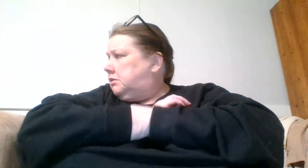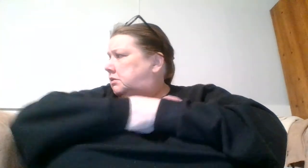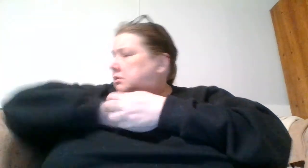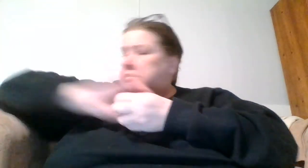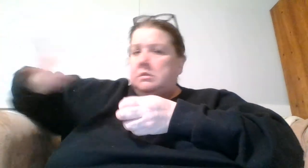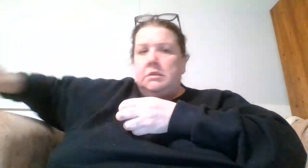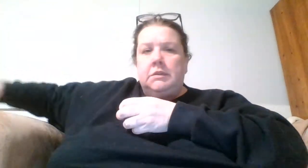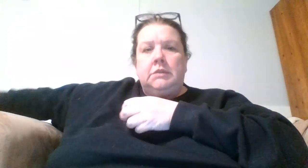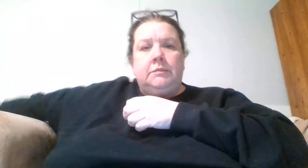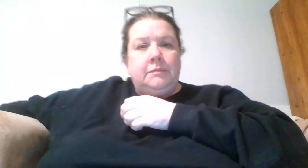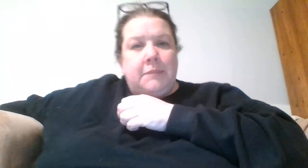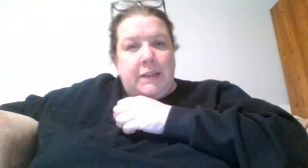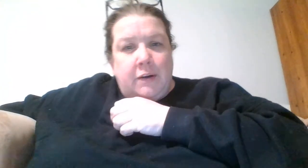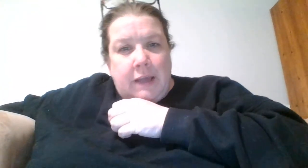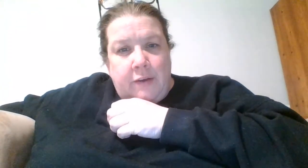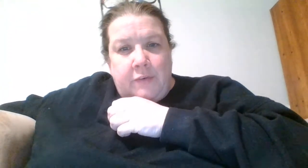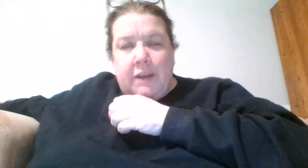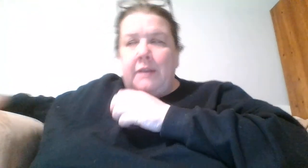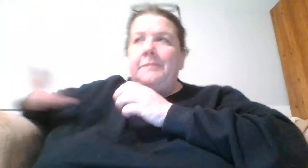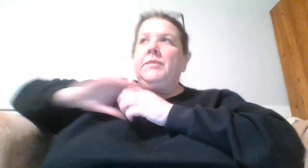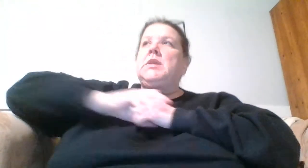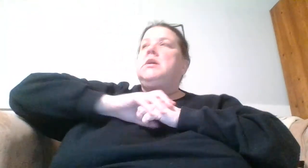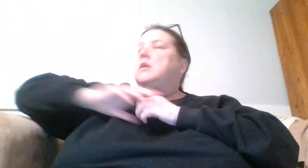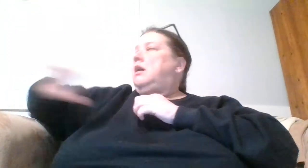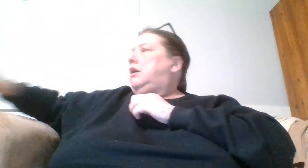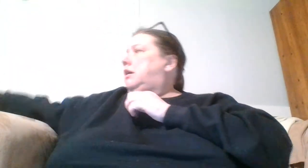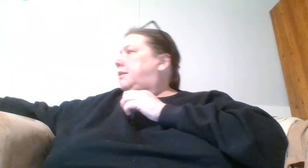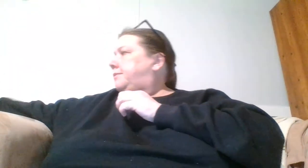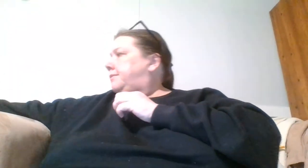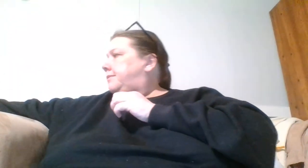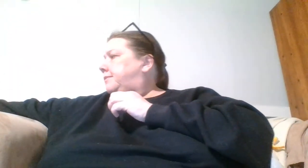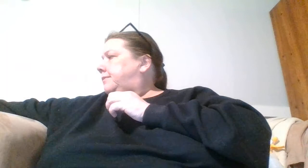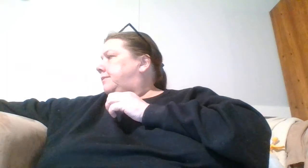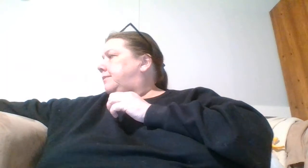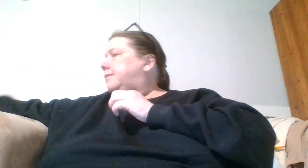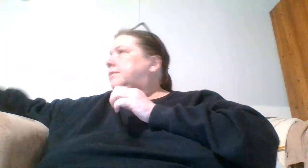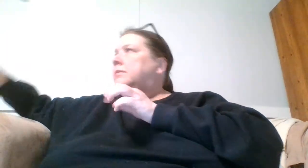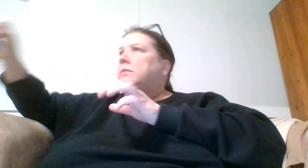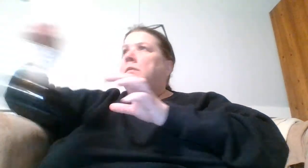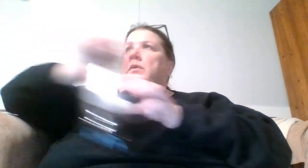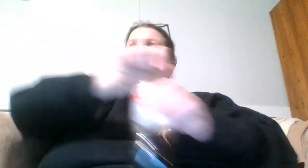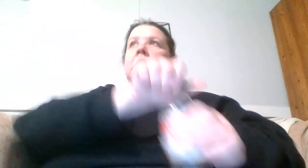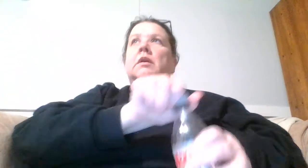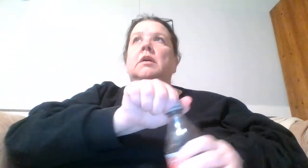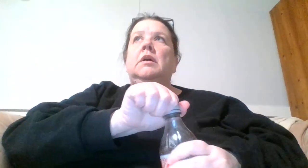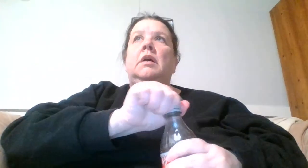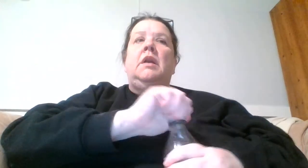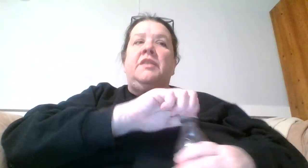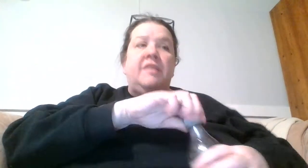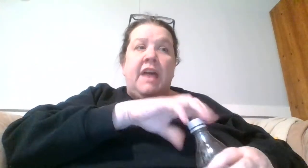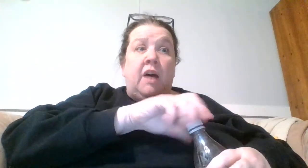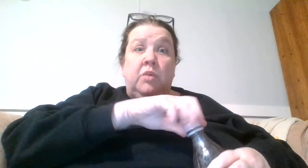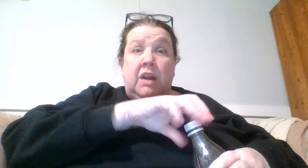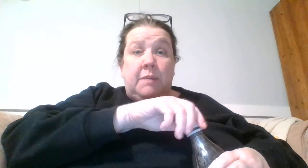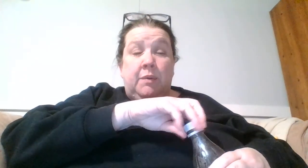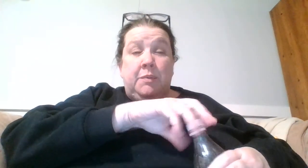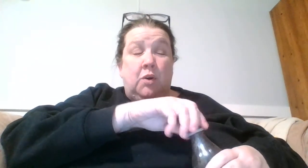my little guy over here um and other than that I'll work on my whip go